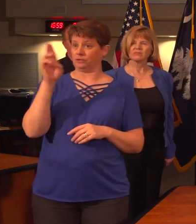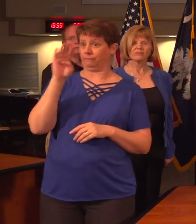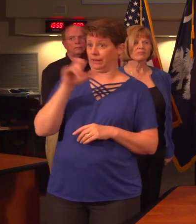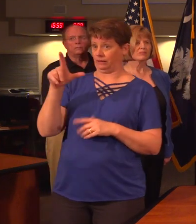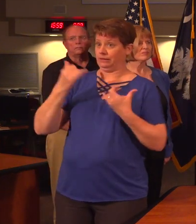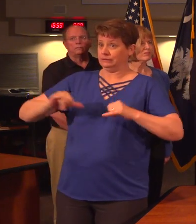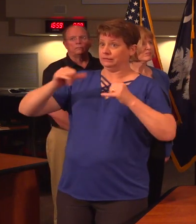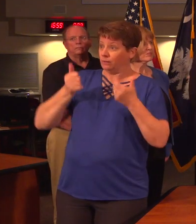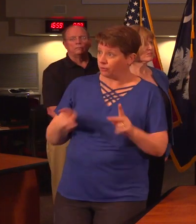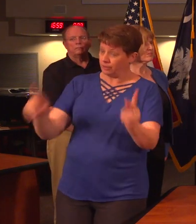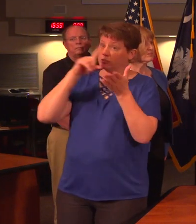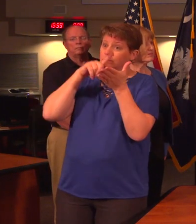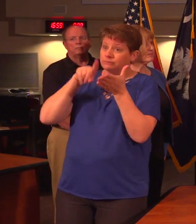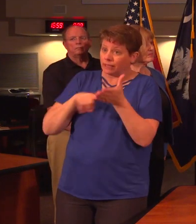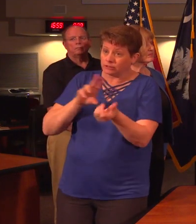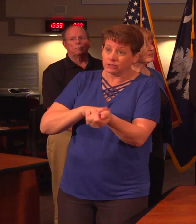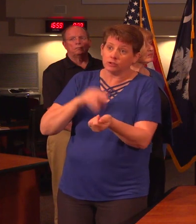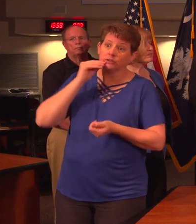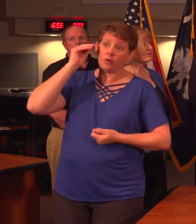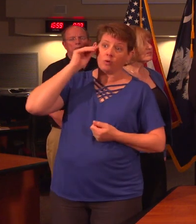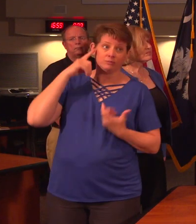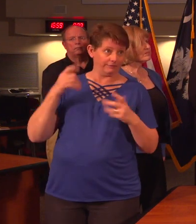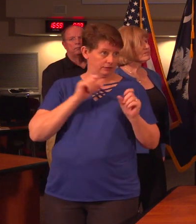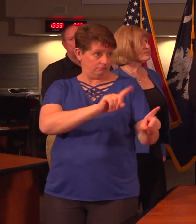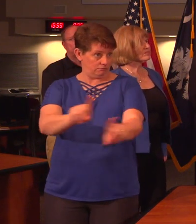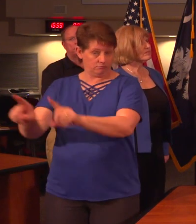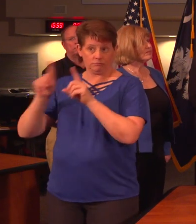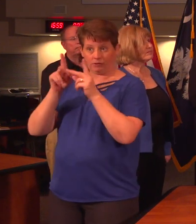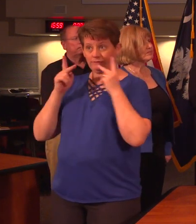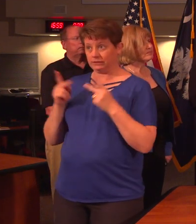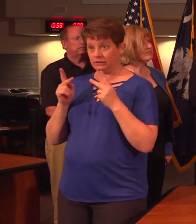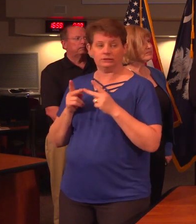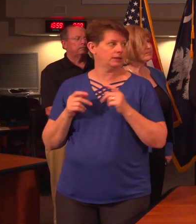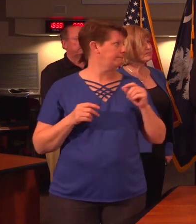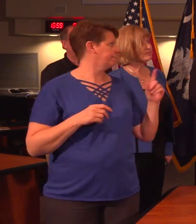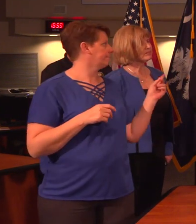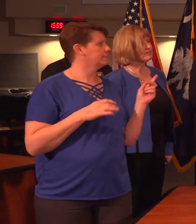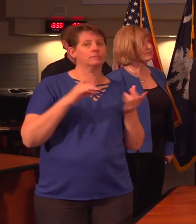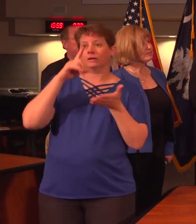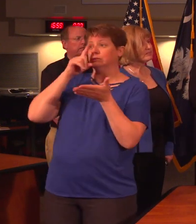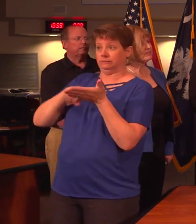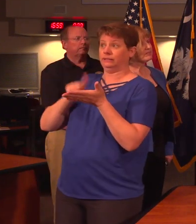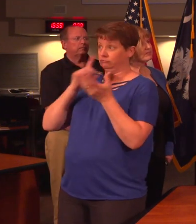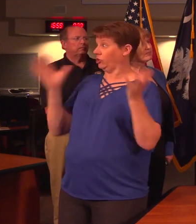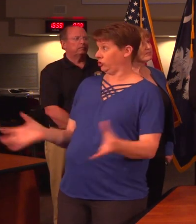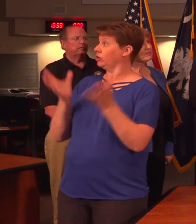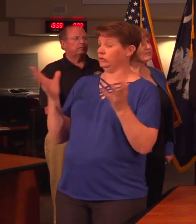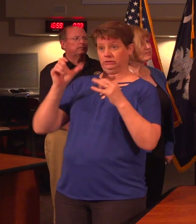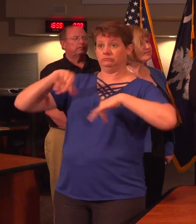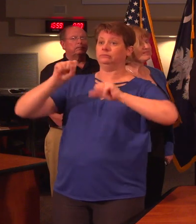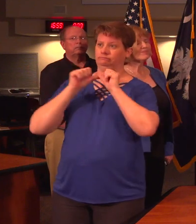inspections at the nursing homes and have they been to the facilities? Those inspections are encouraged to